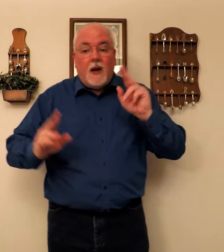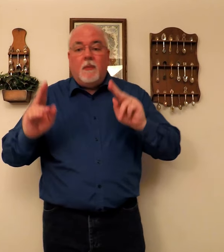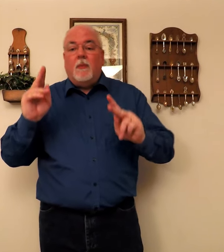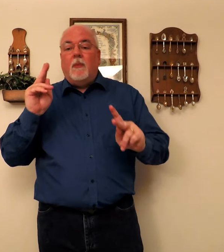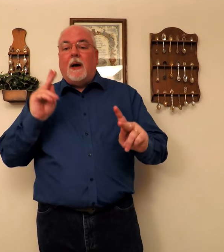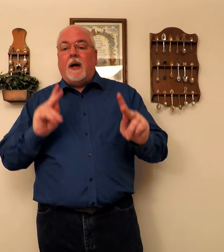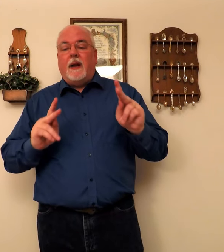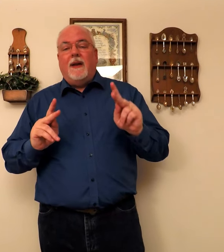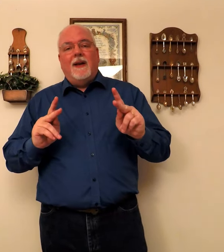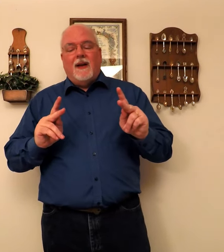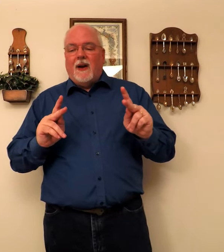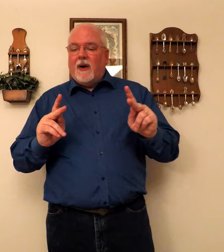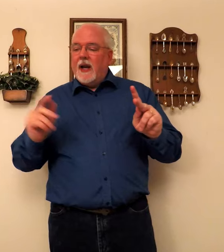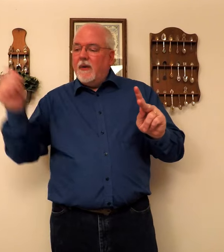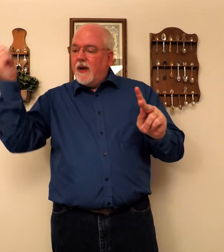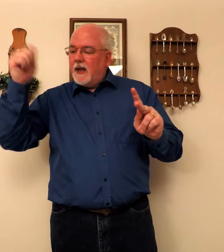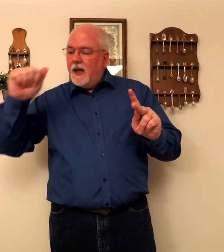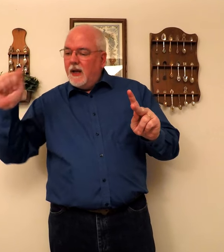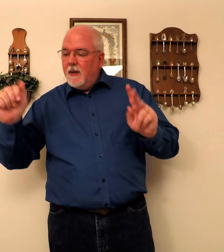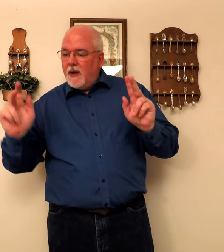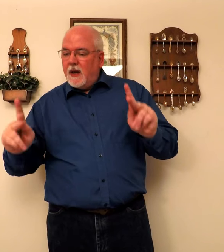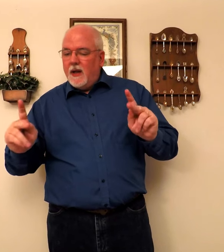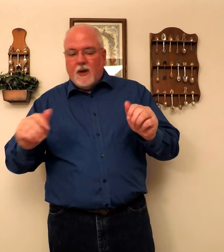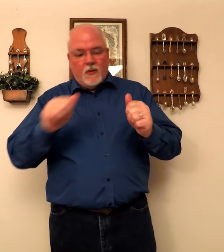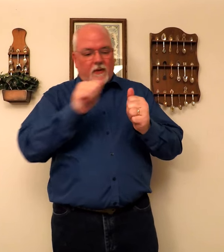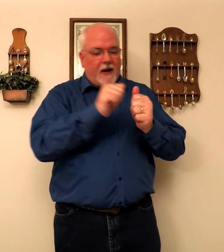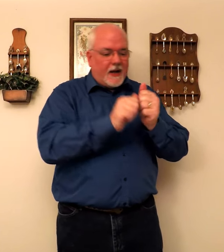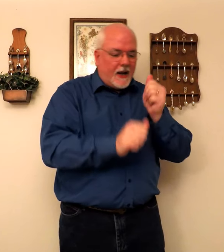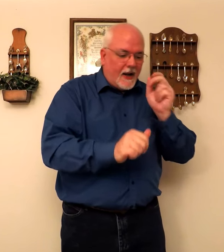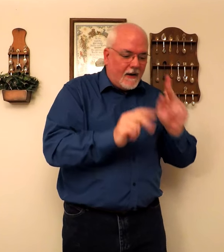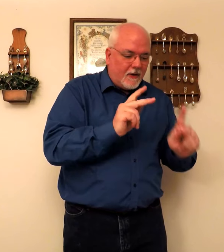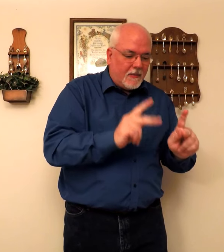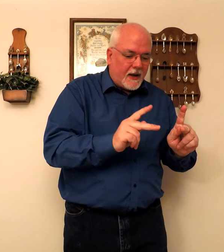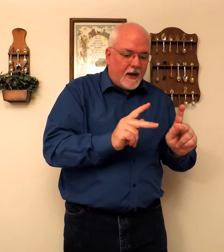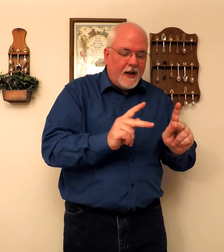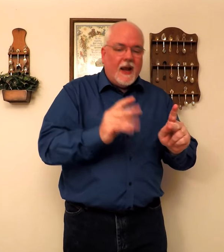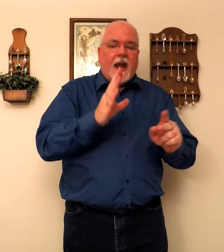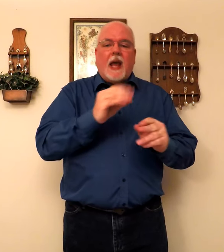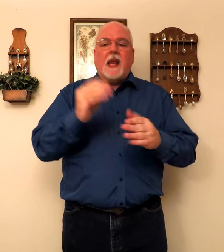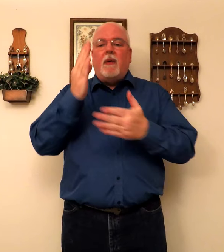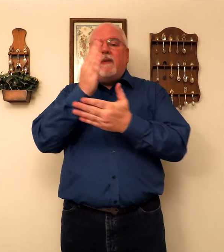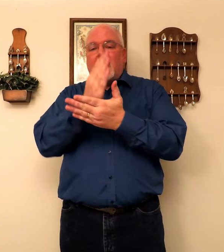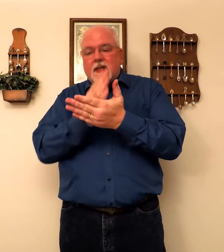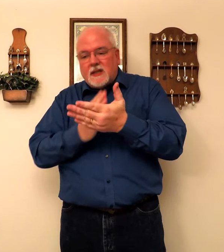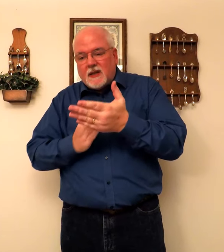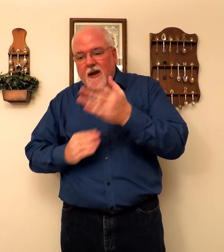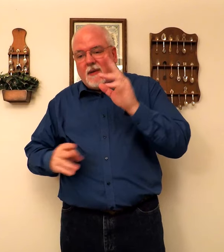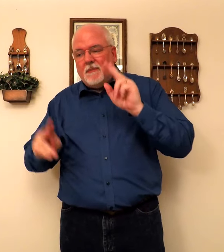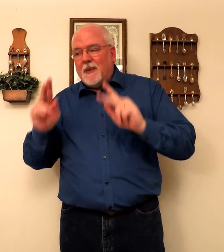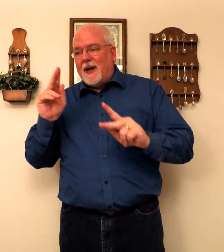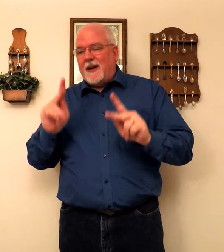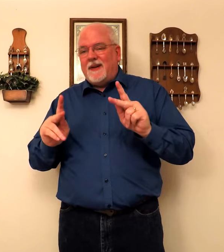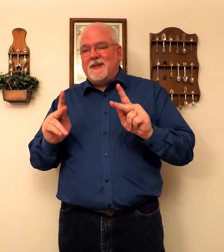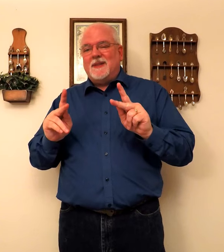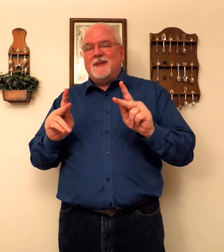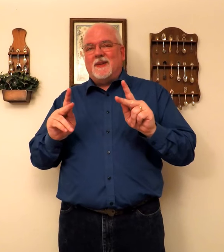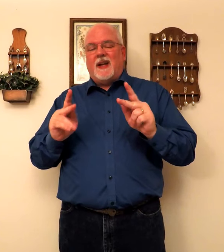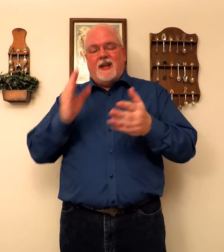Somebody. All right. Now. We've got. Anybody. We've got. Everybody. And now. We've got. Somebody. Okay.